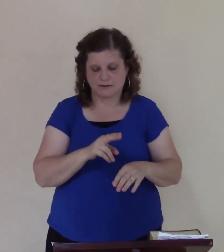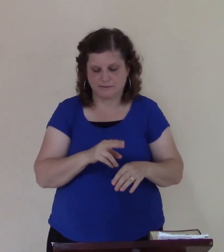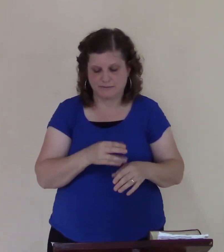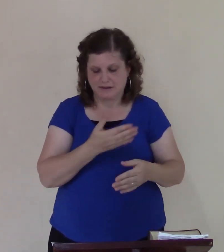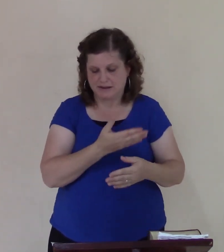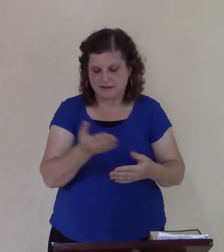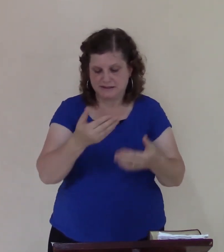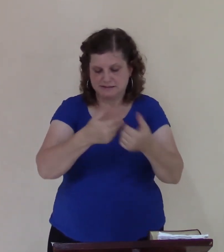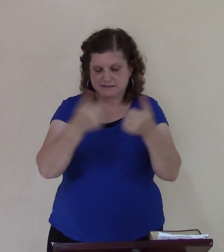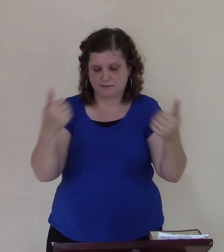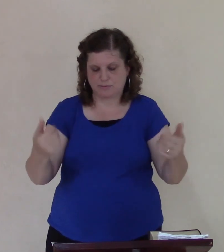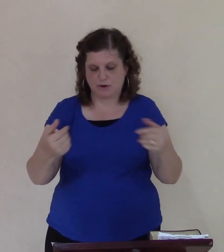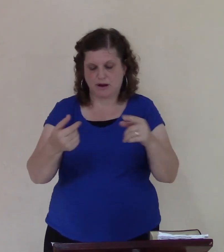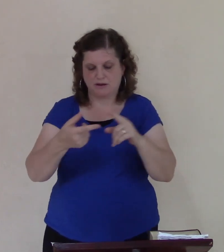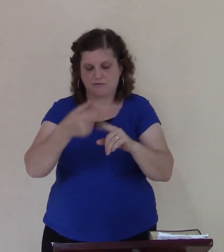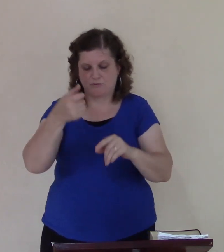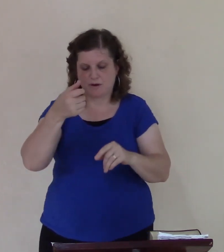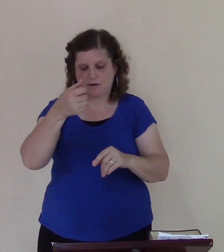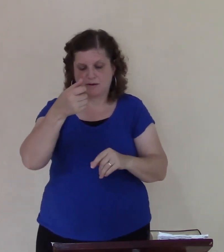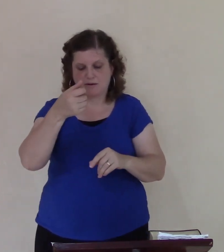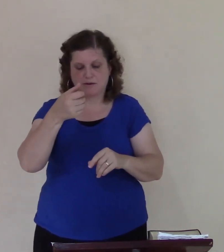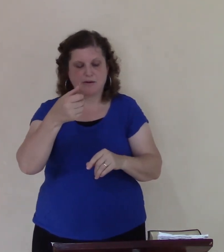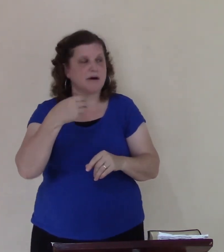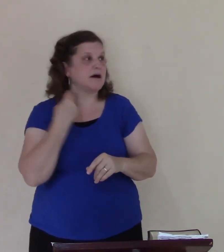what do we need to do leave that life